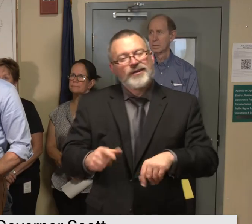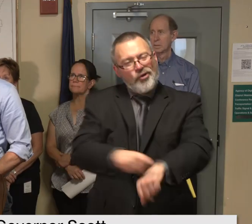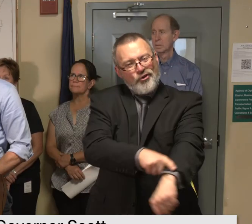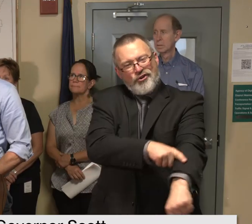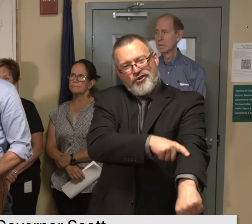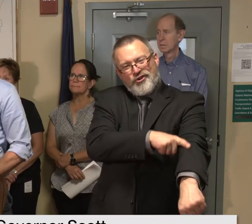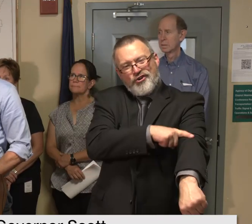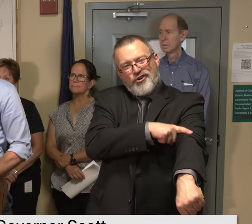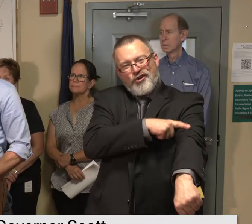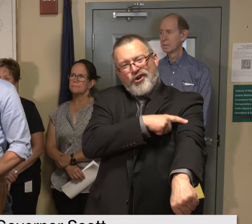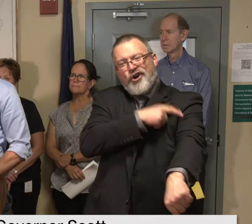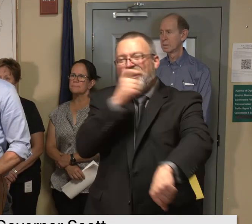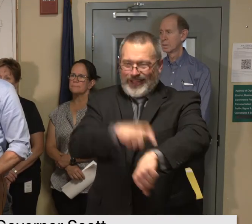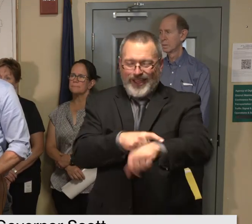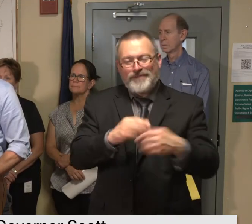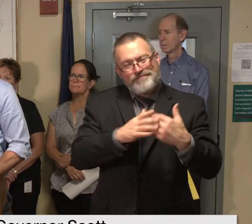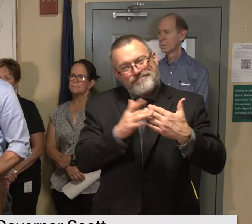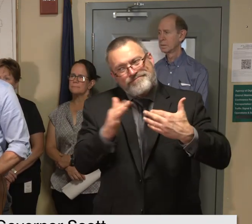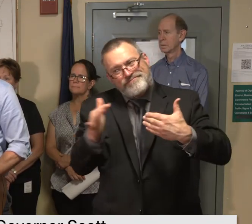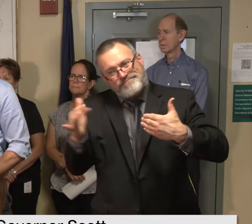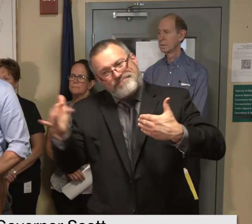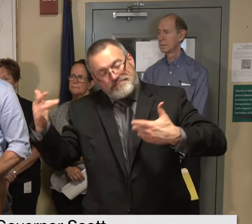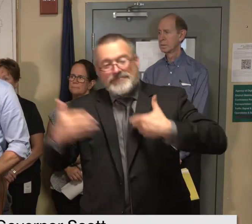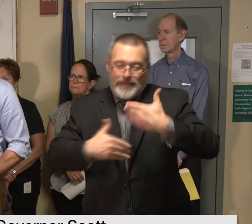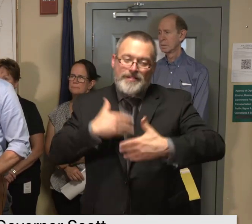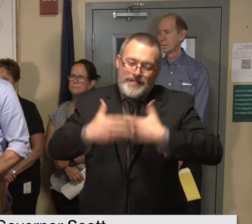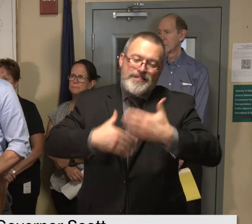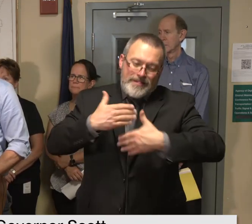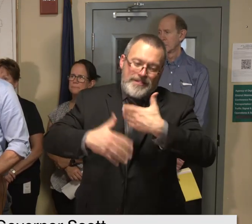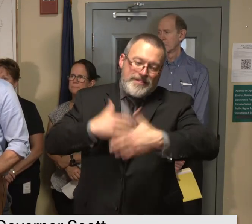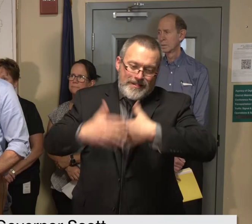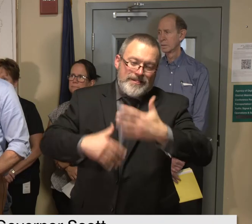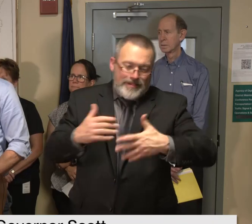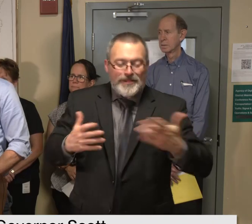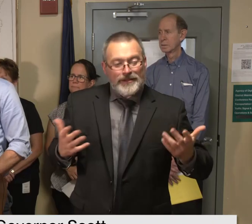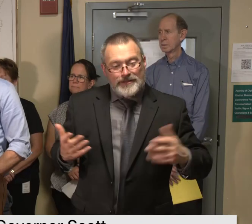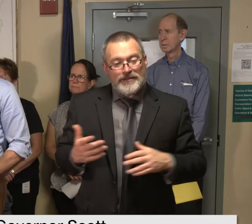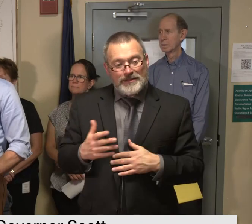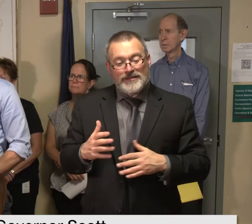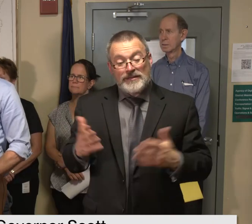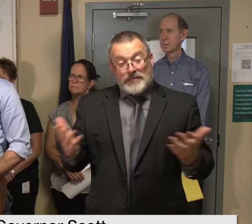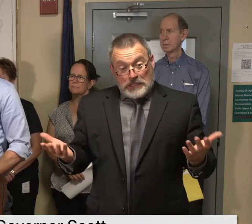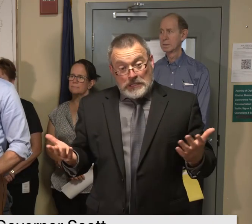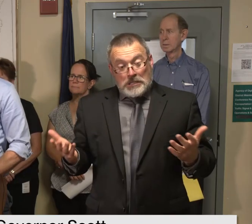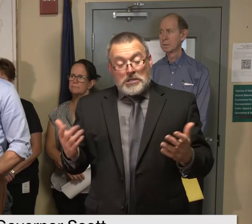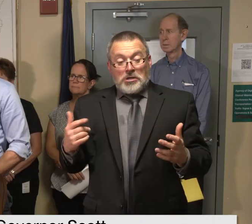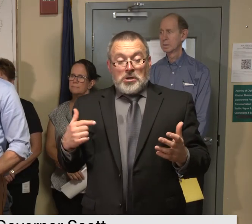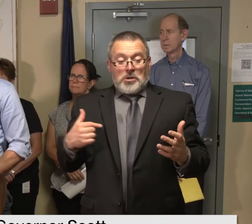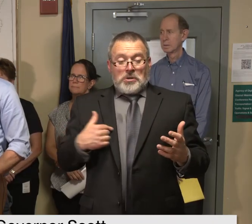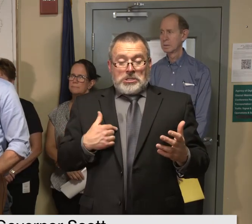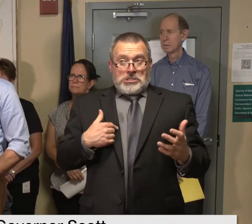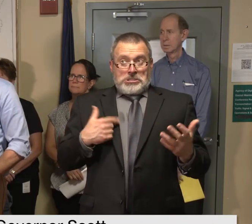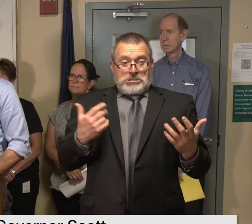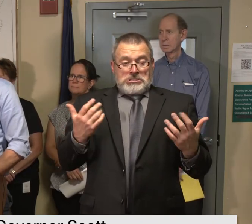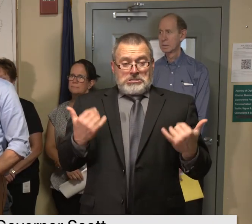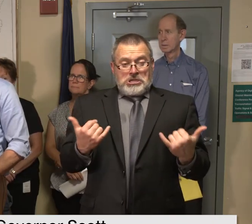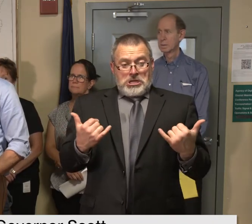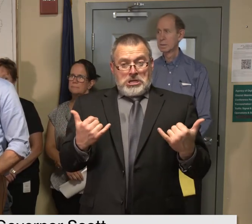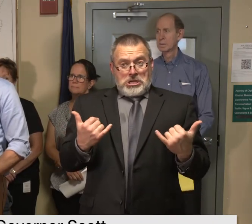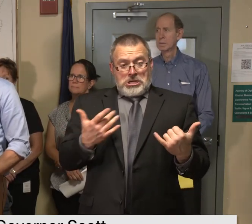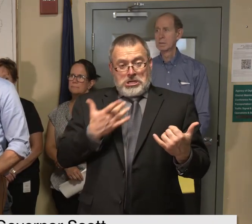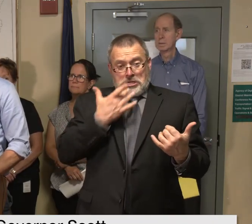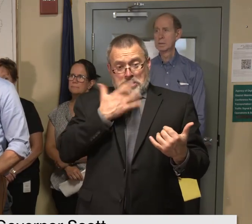highlight here is that we are fortunate in a sense that where we stand on the road to recovery from the 2023